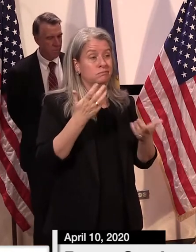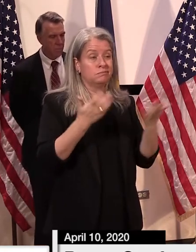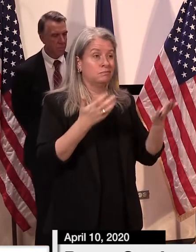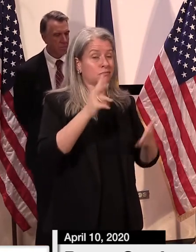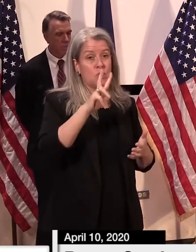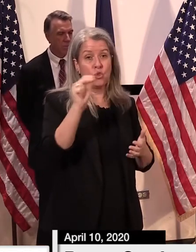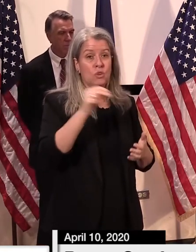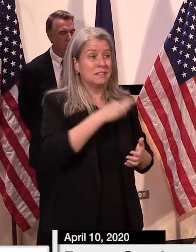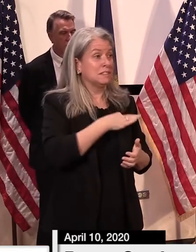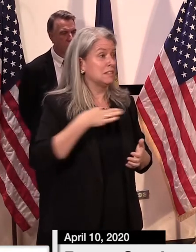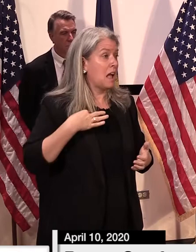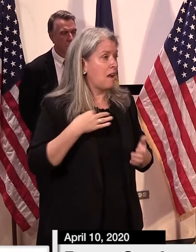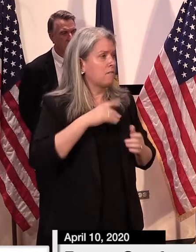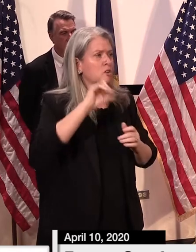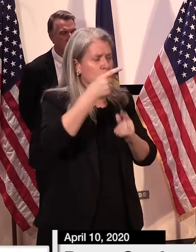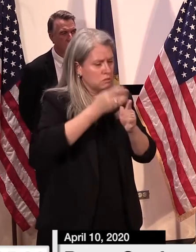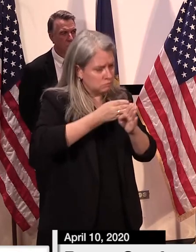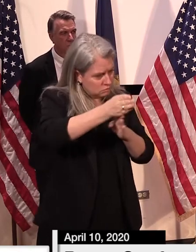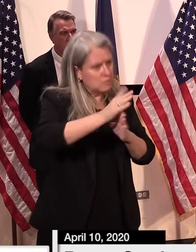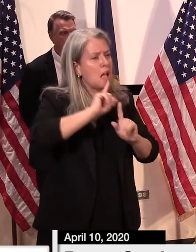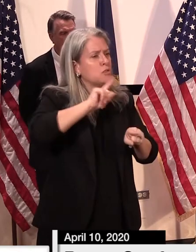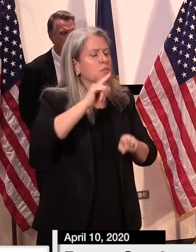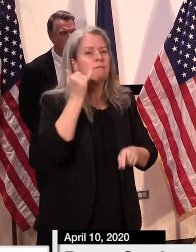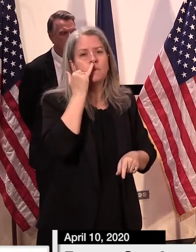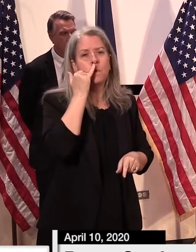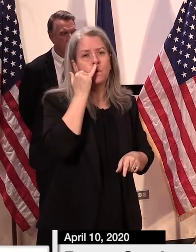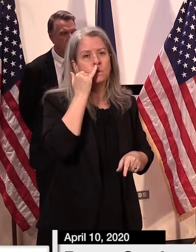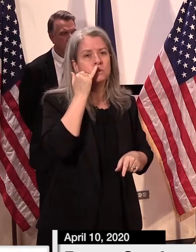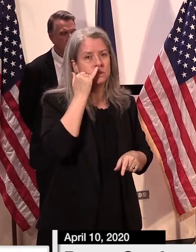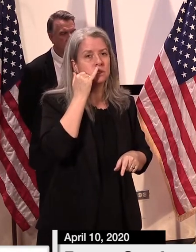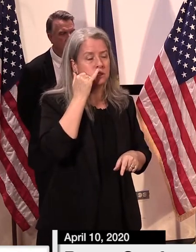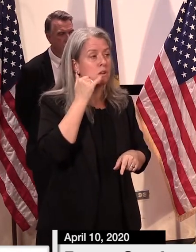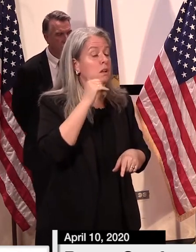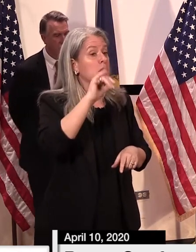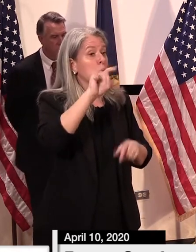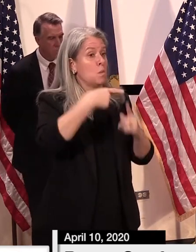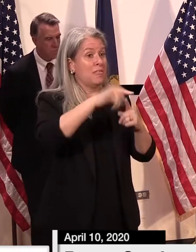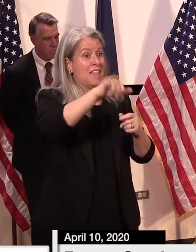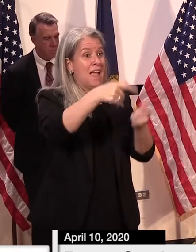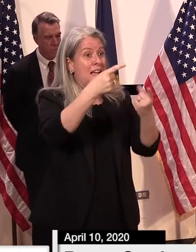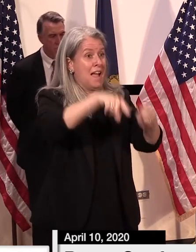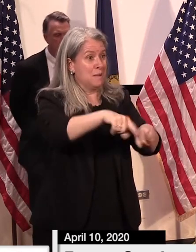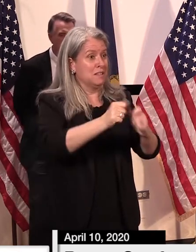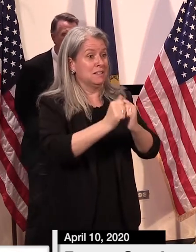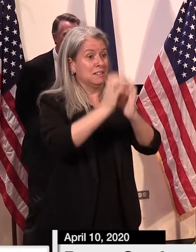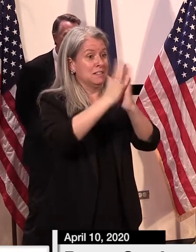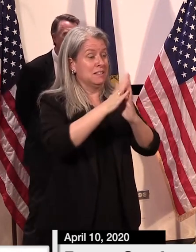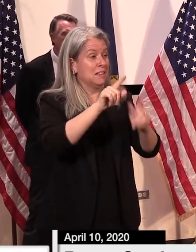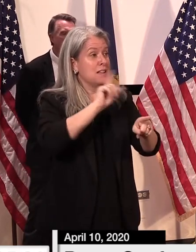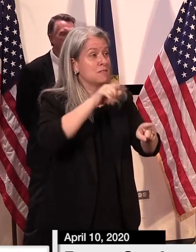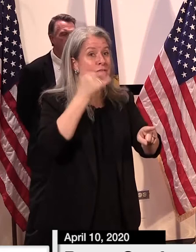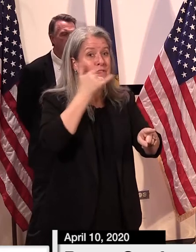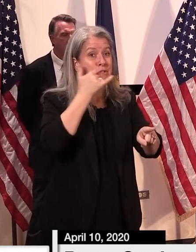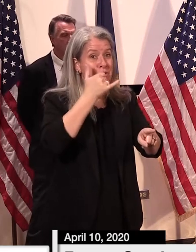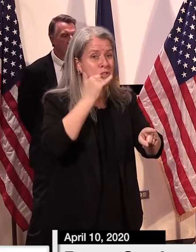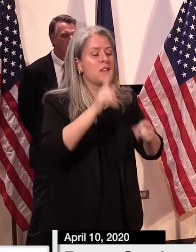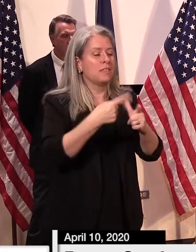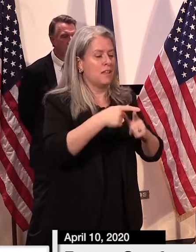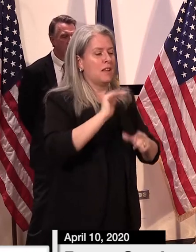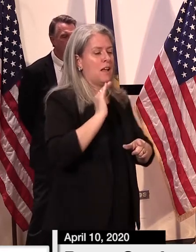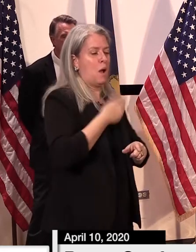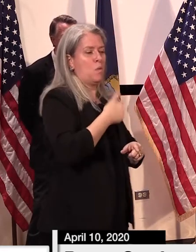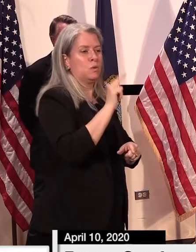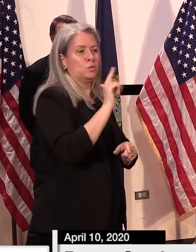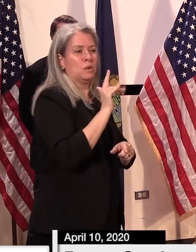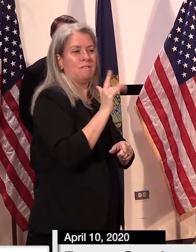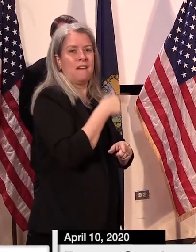people manning the phones but i will say that that will allow the the 20 25 people